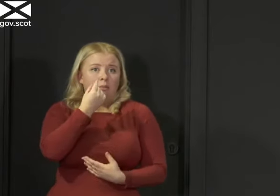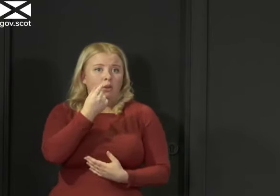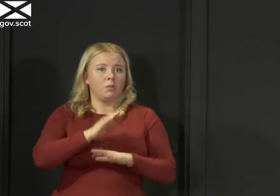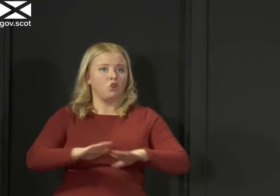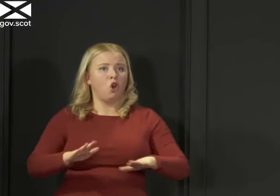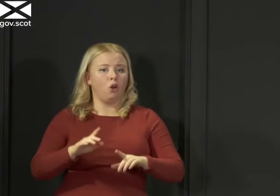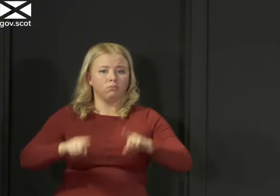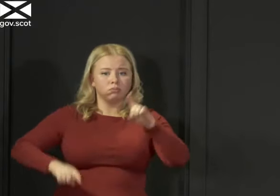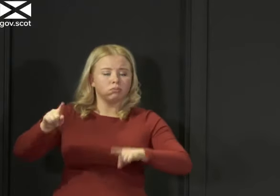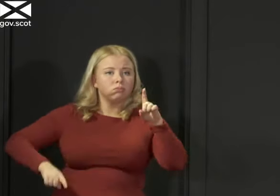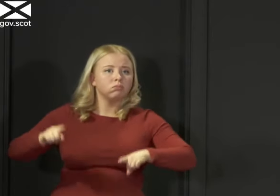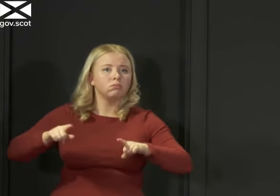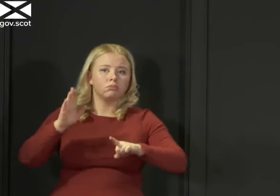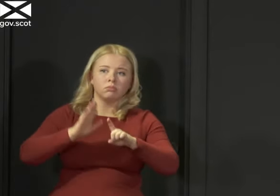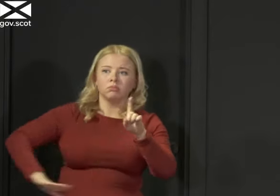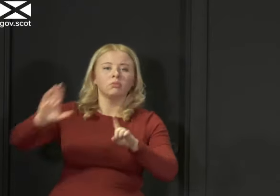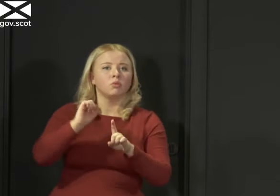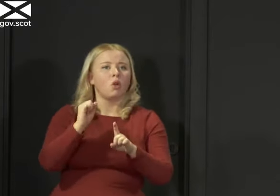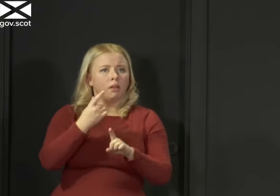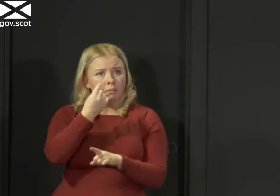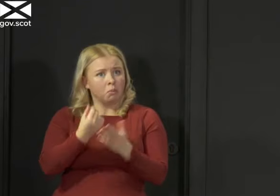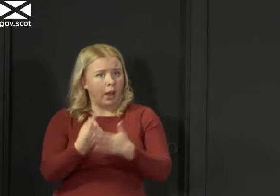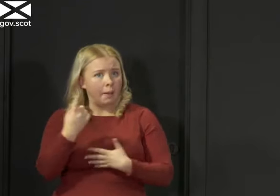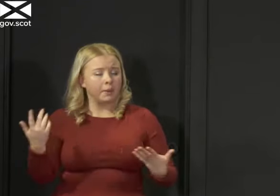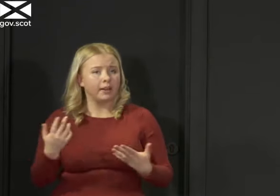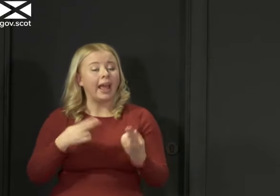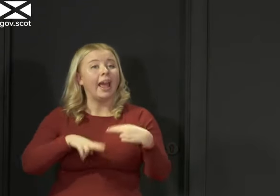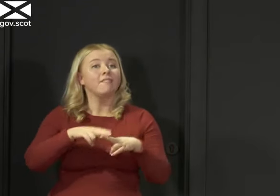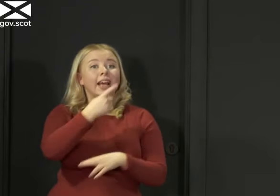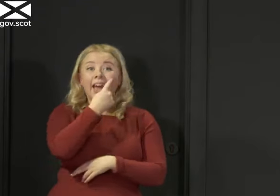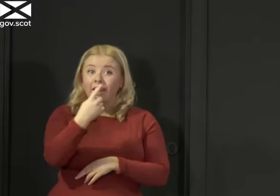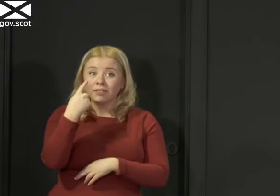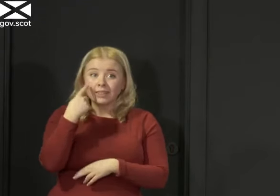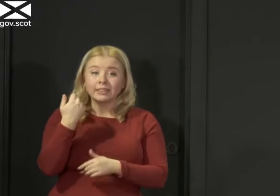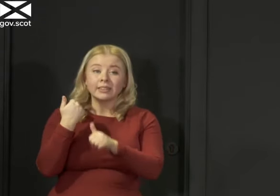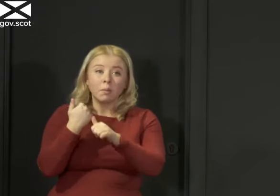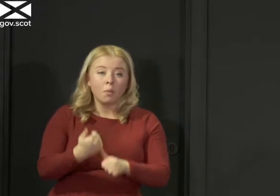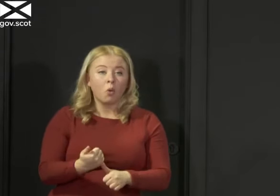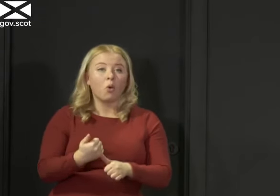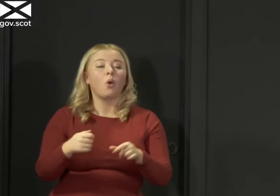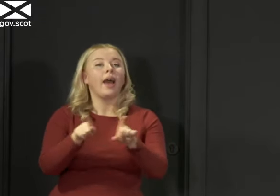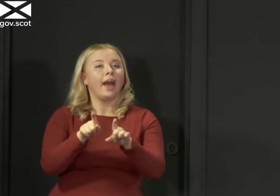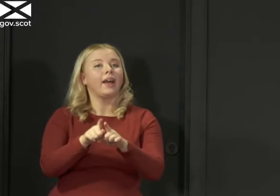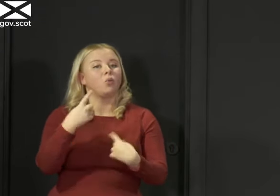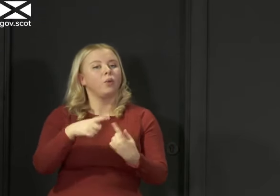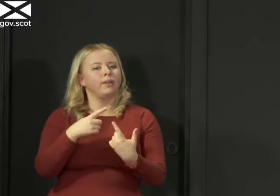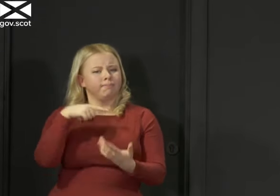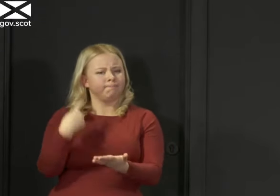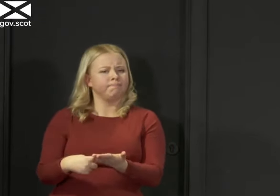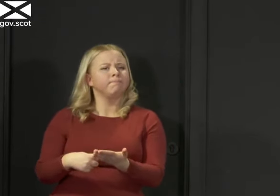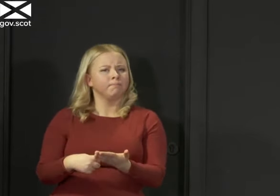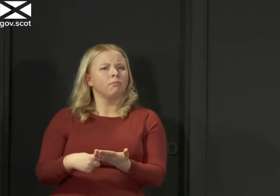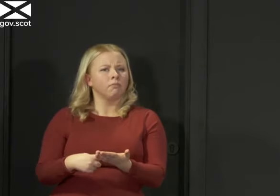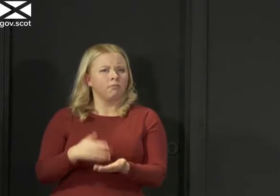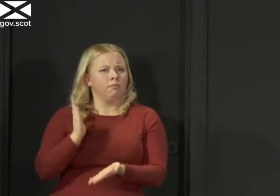if both the evidence backs up that kind of approach and we judge that they can be